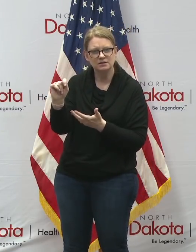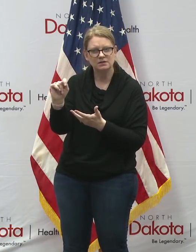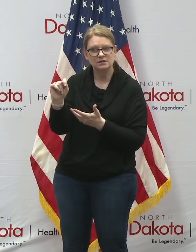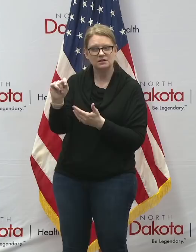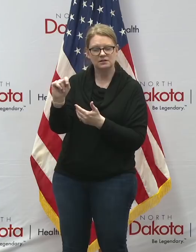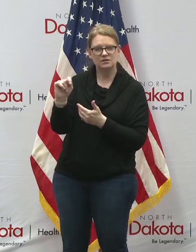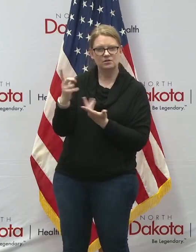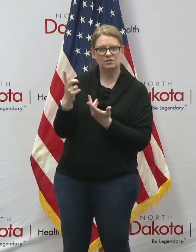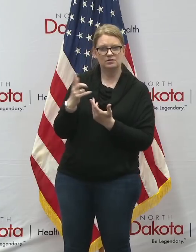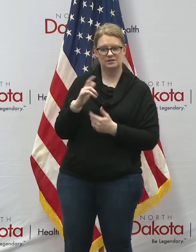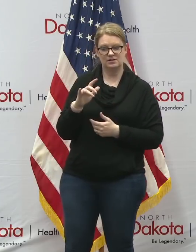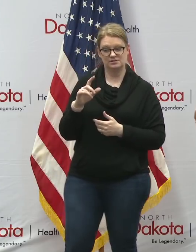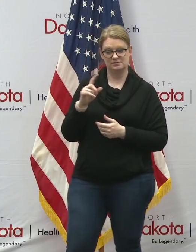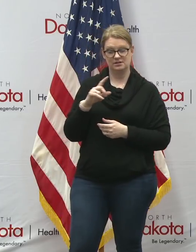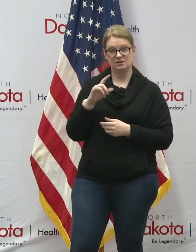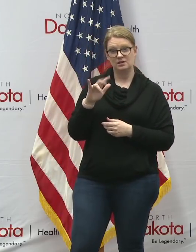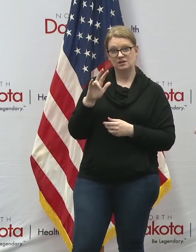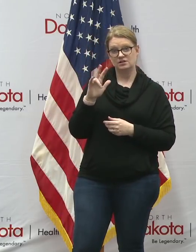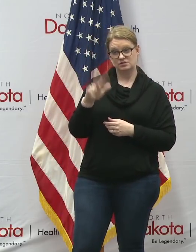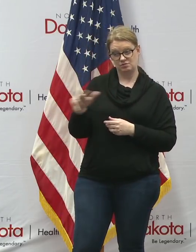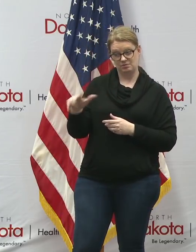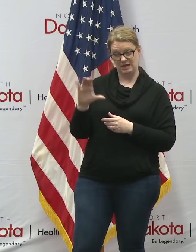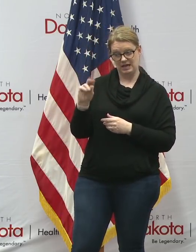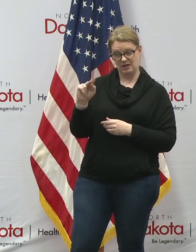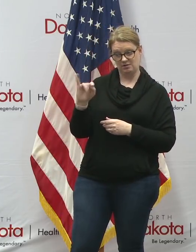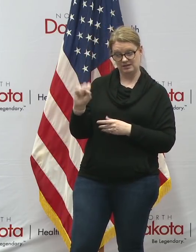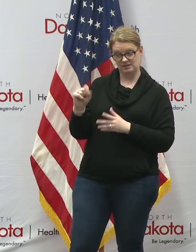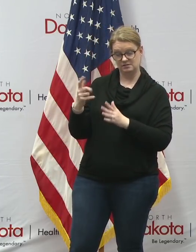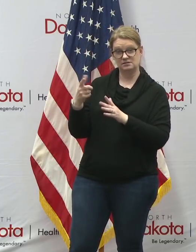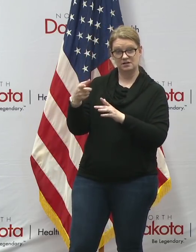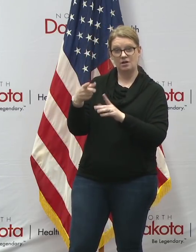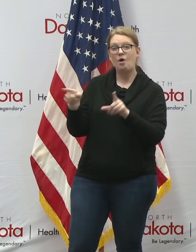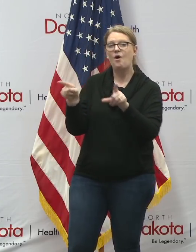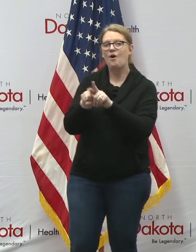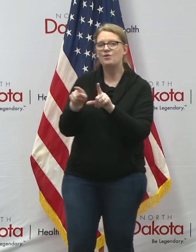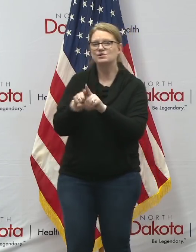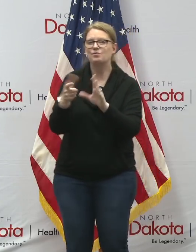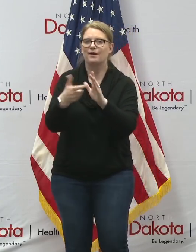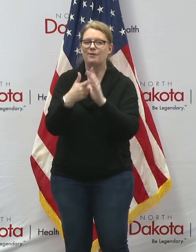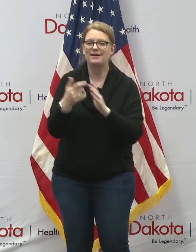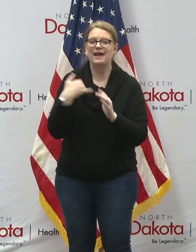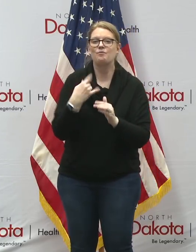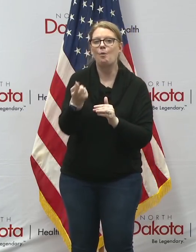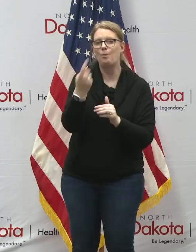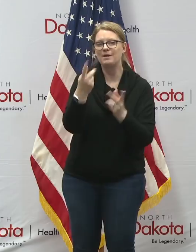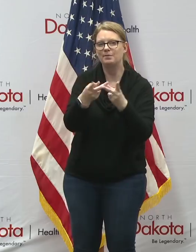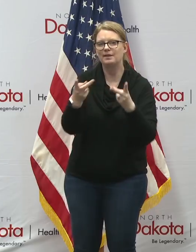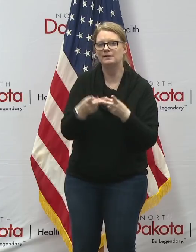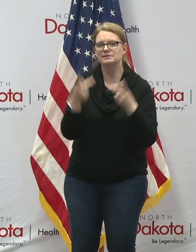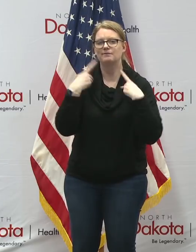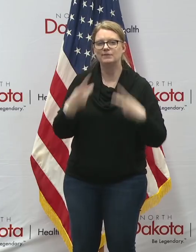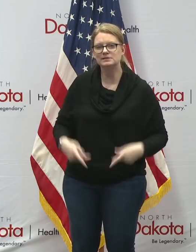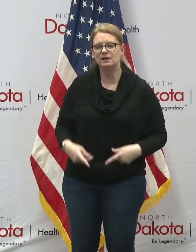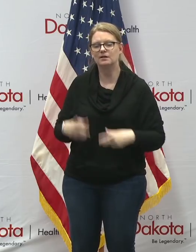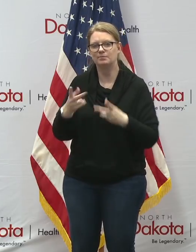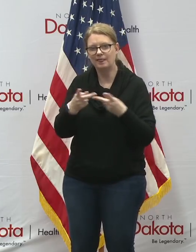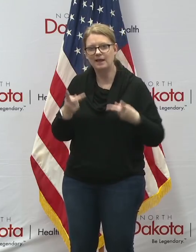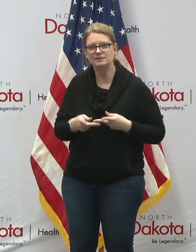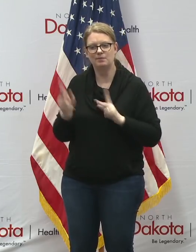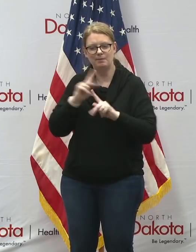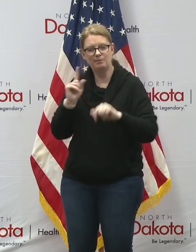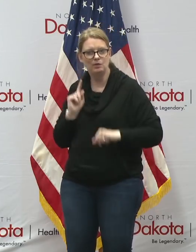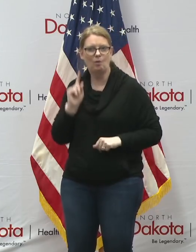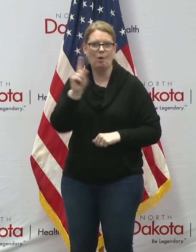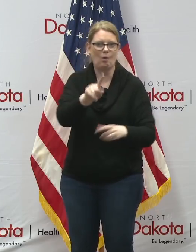required those 33 counties that did mail-in also were required to have one physical now they can if they opt in uh they can